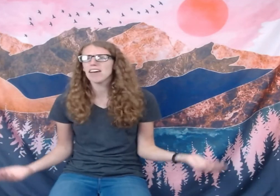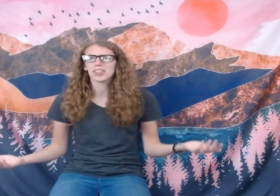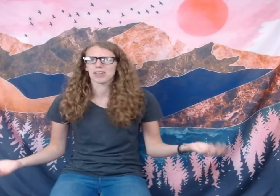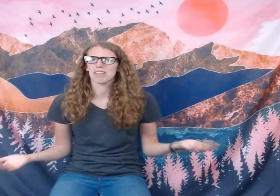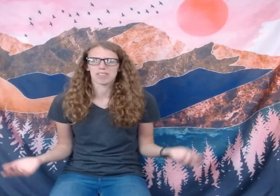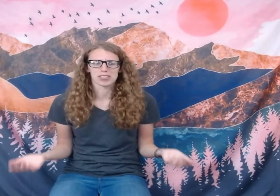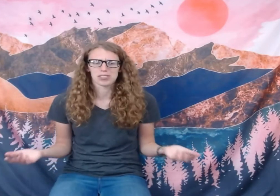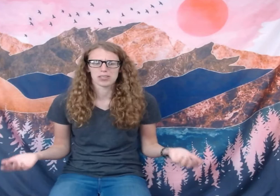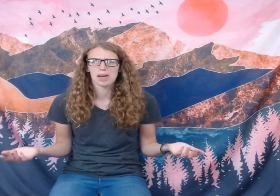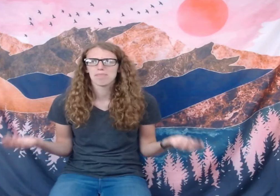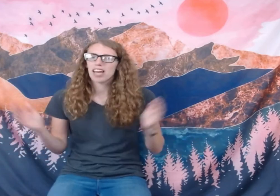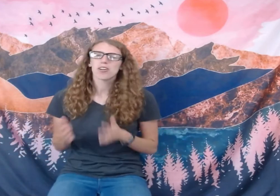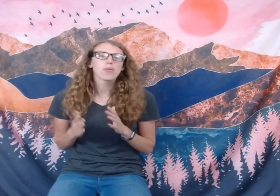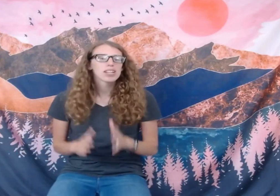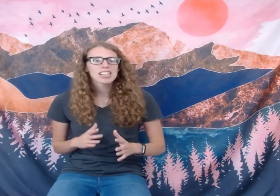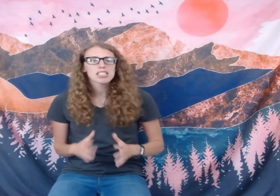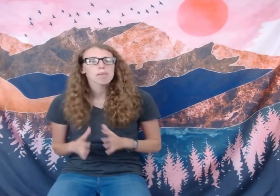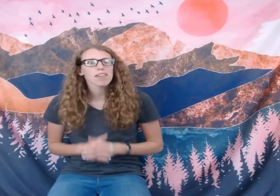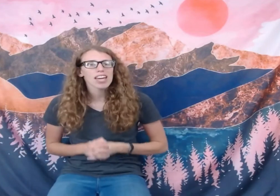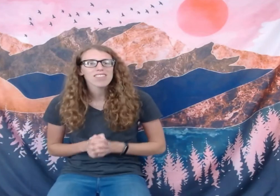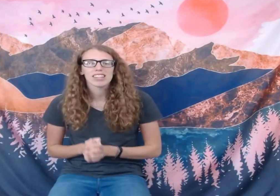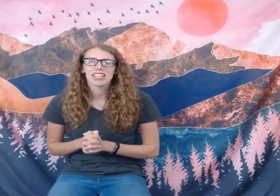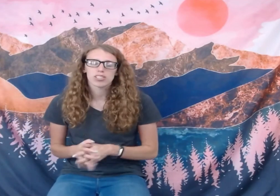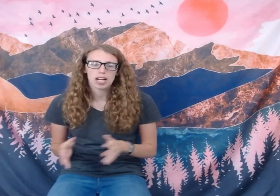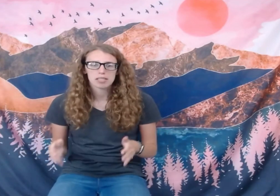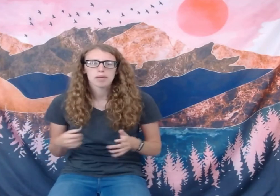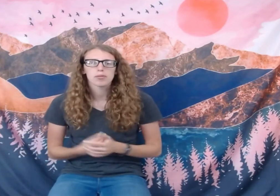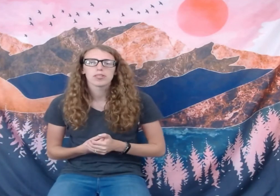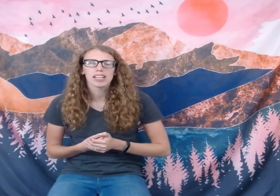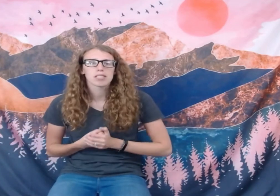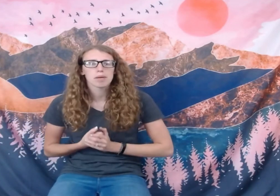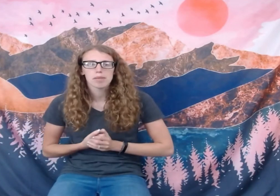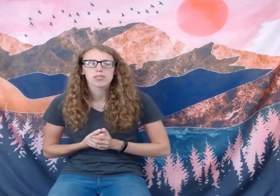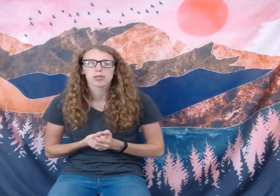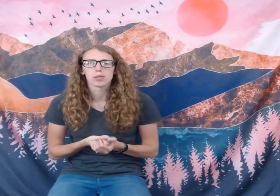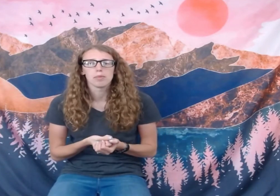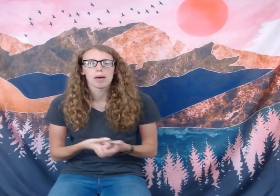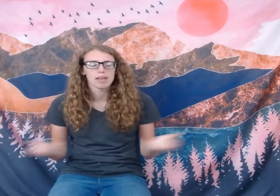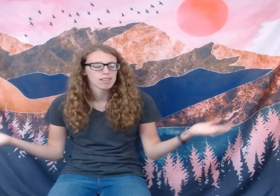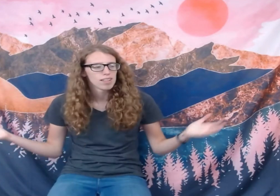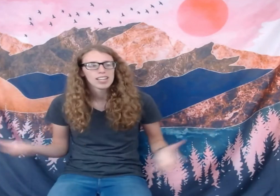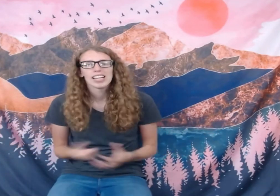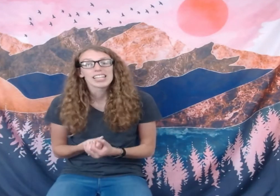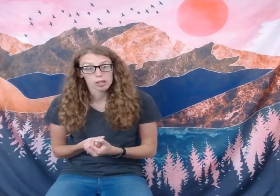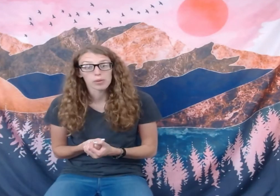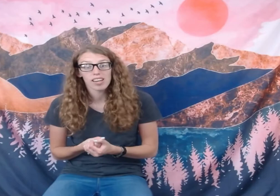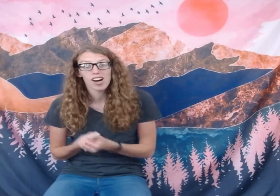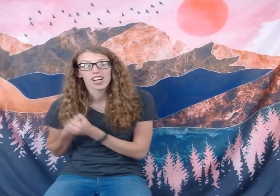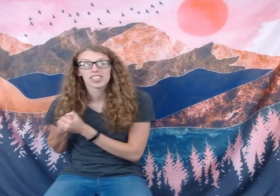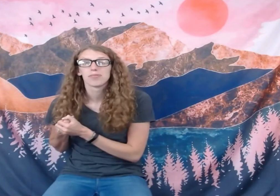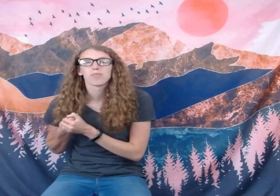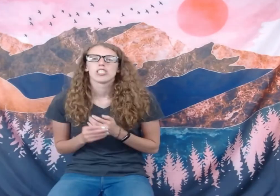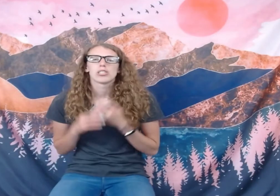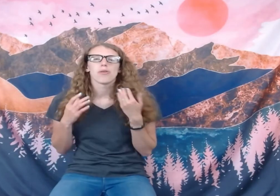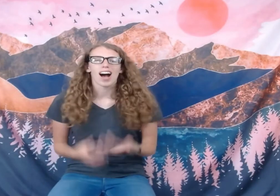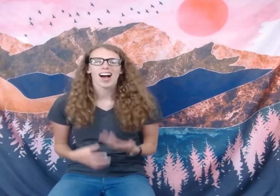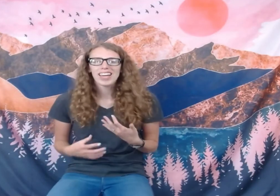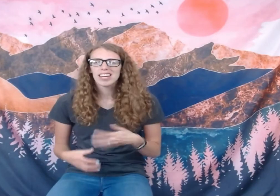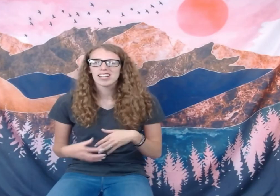have a great first trip. I don't know what it is about caving that attracts people who like to be miserable, but here we are. So I ended